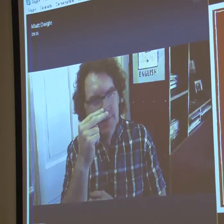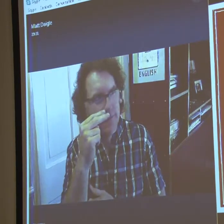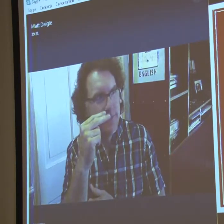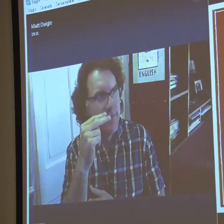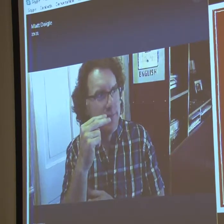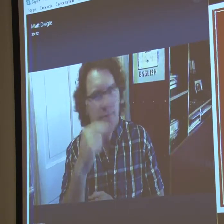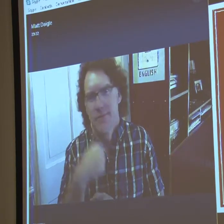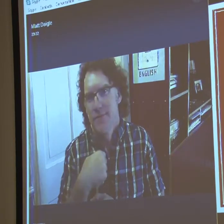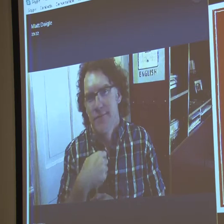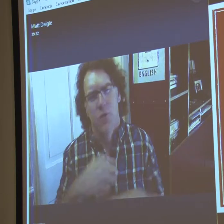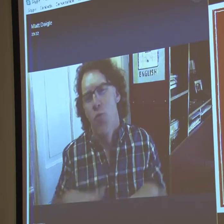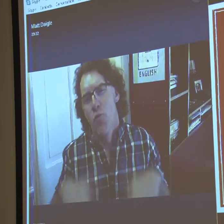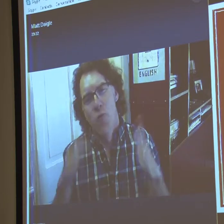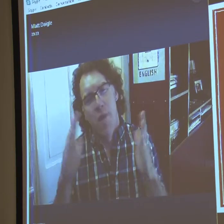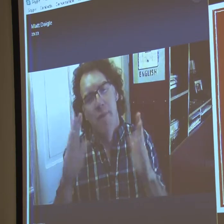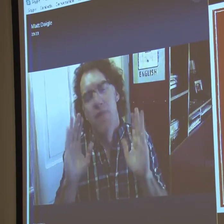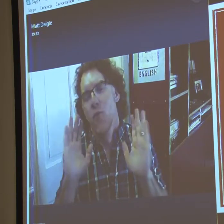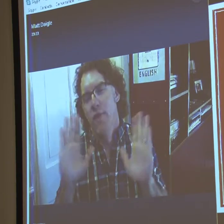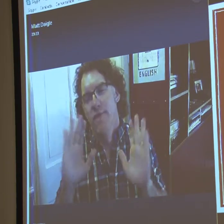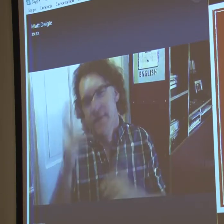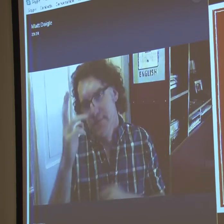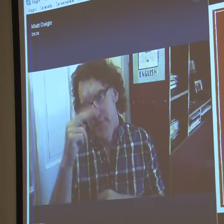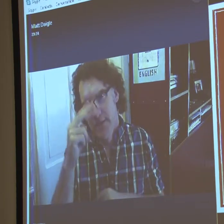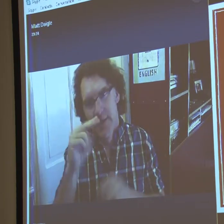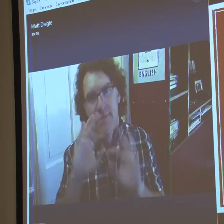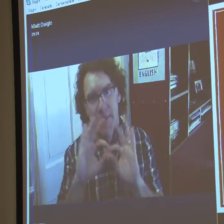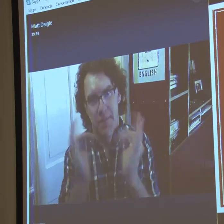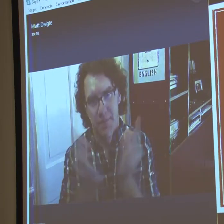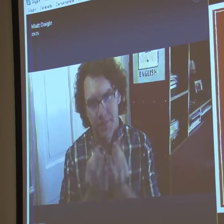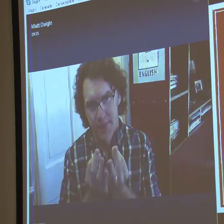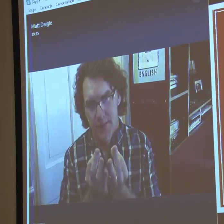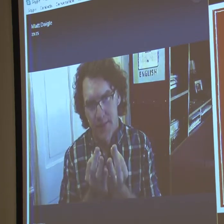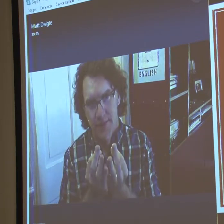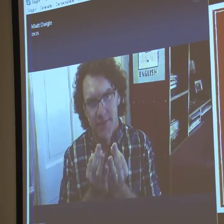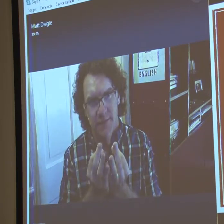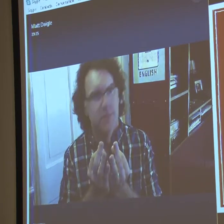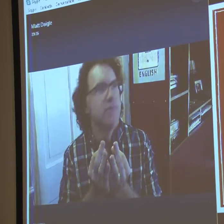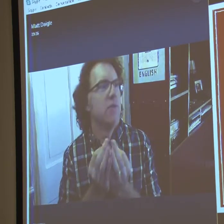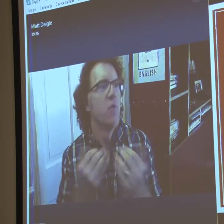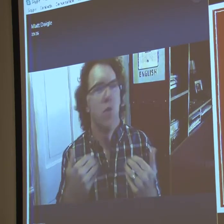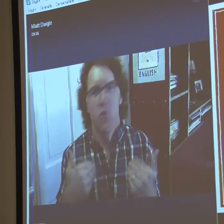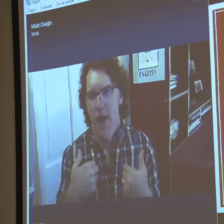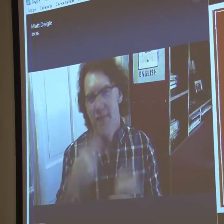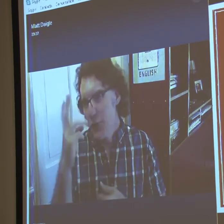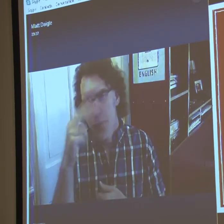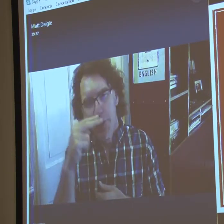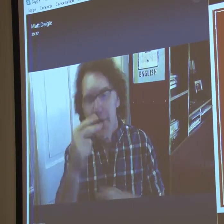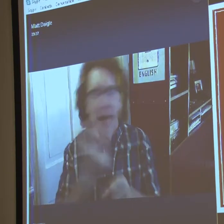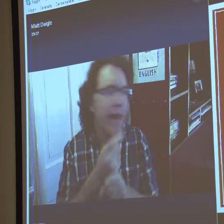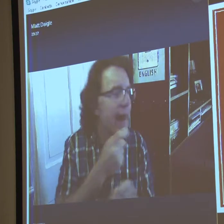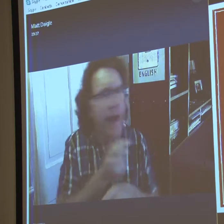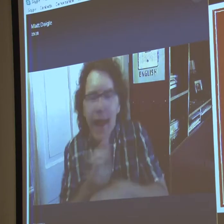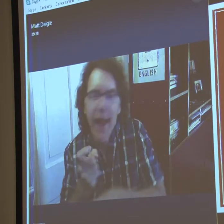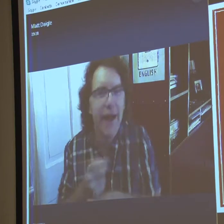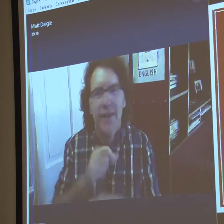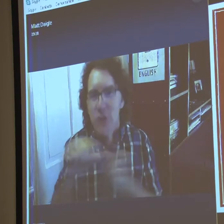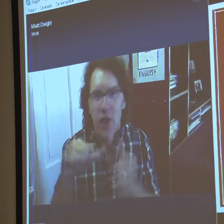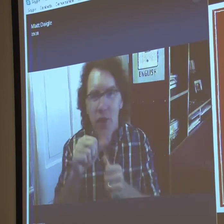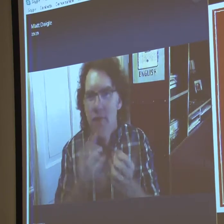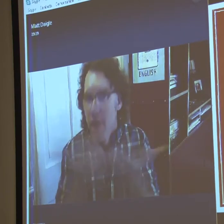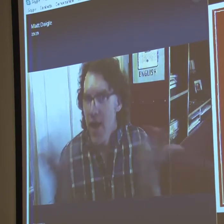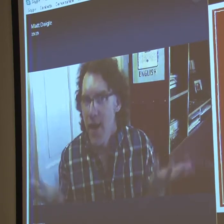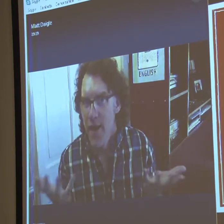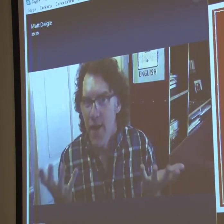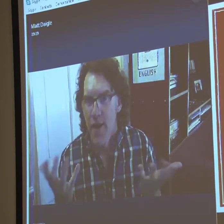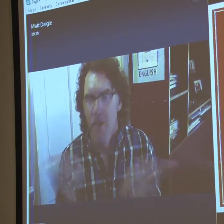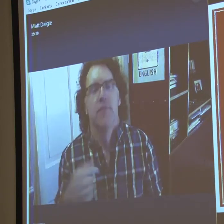And I, in particular, love humor. I love humor because my family is very humorous. We love